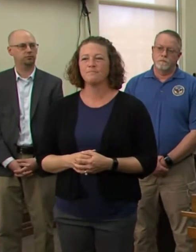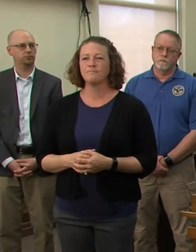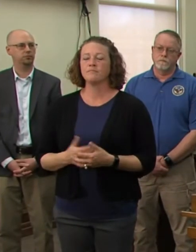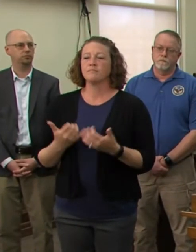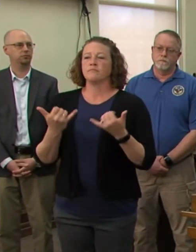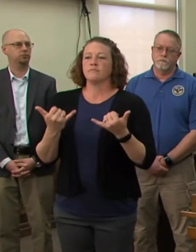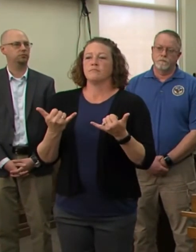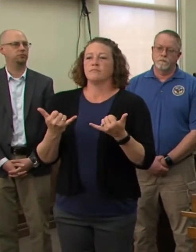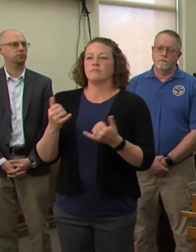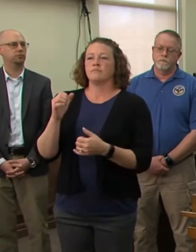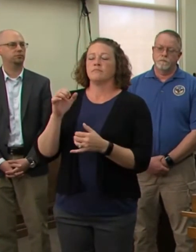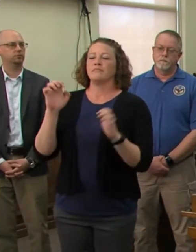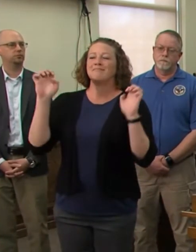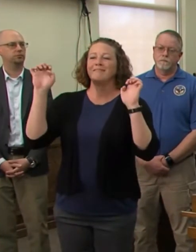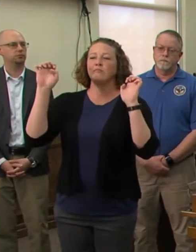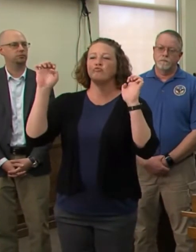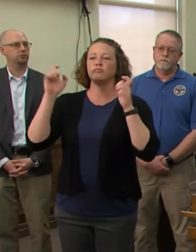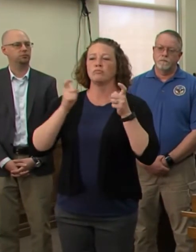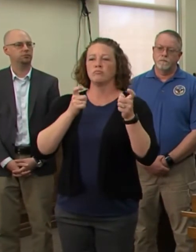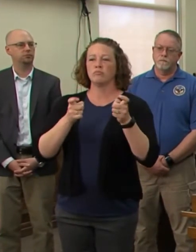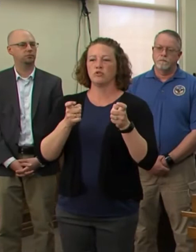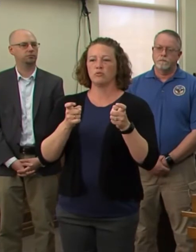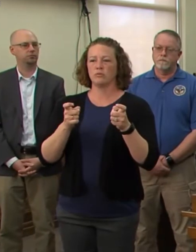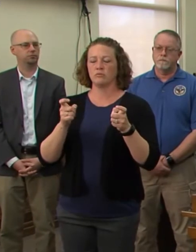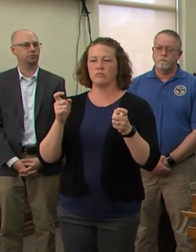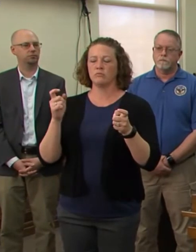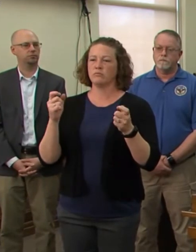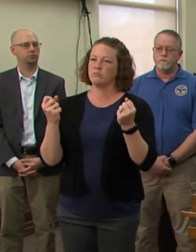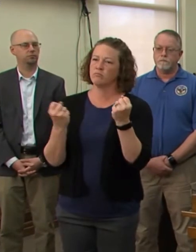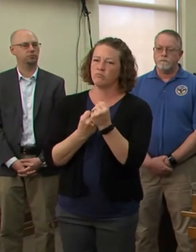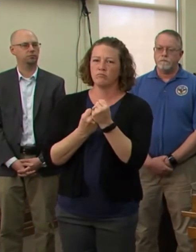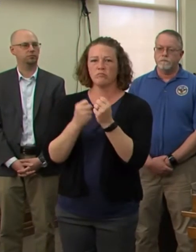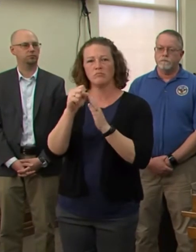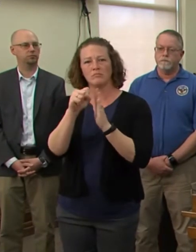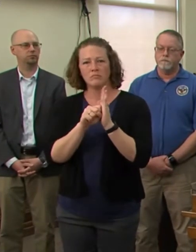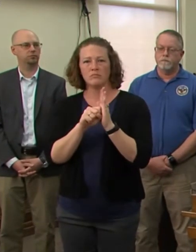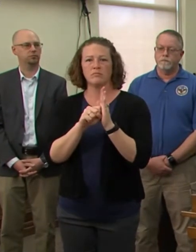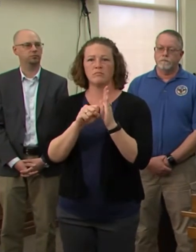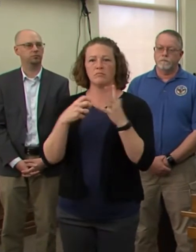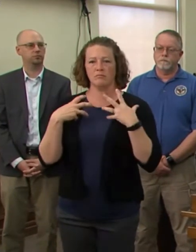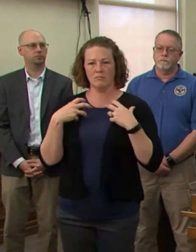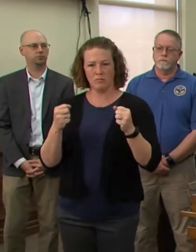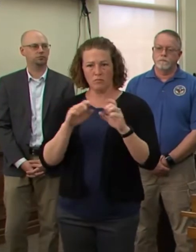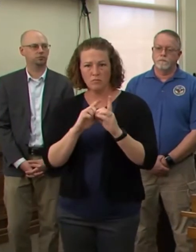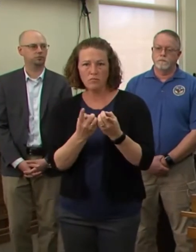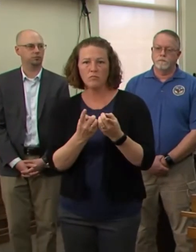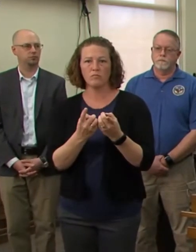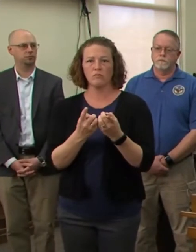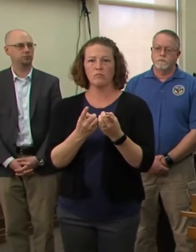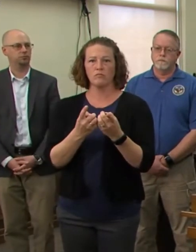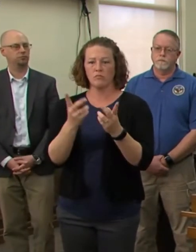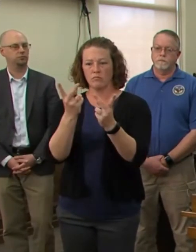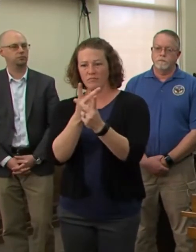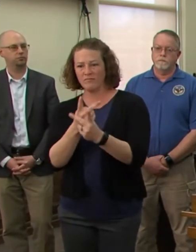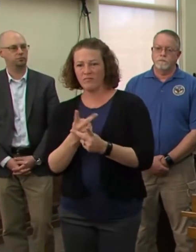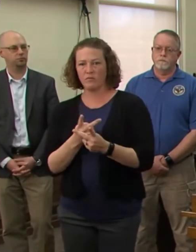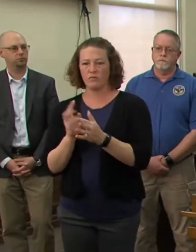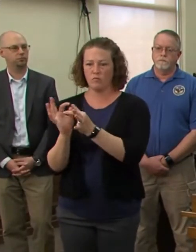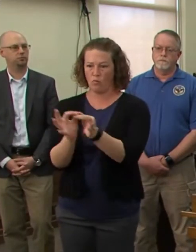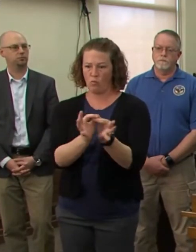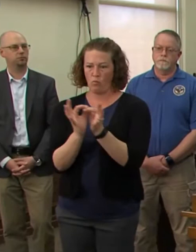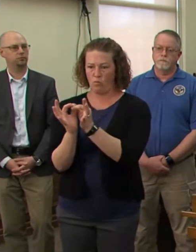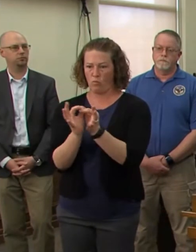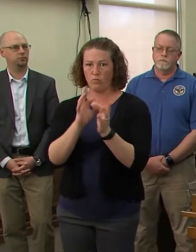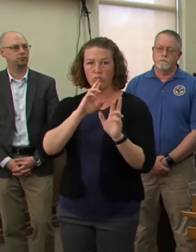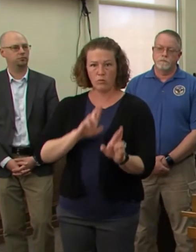emergency management is to support our state and local health departments to coordinate the state resources used to respond and